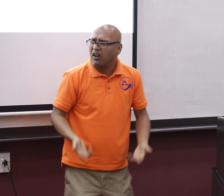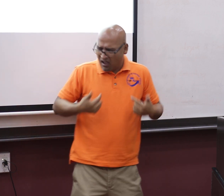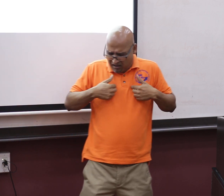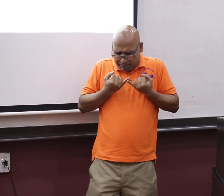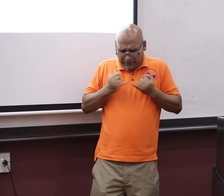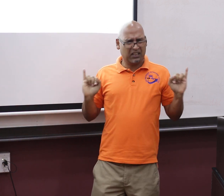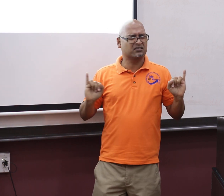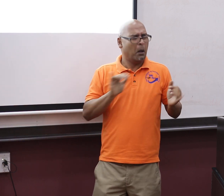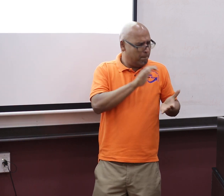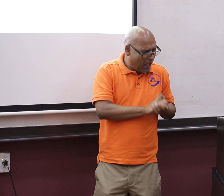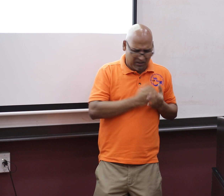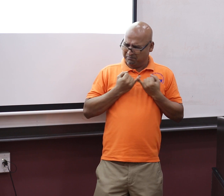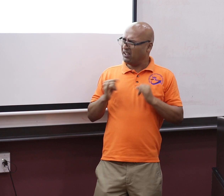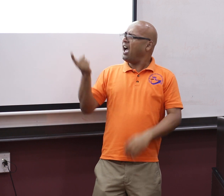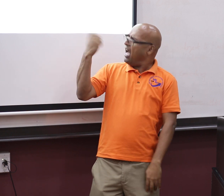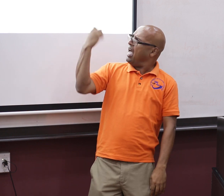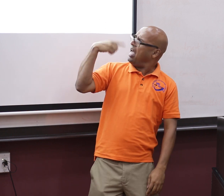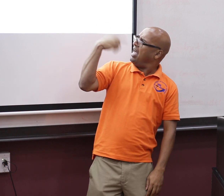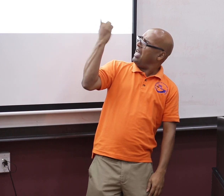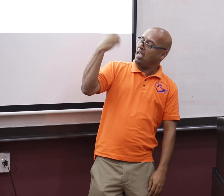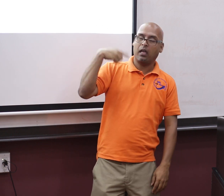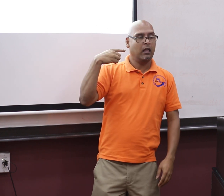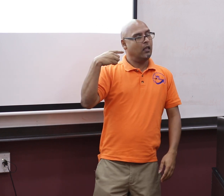worry about them. They say, don't stay out late. You could've come home.